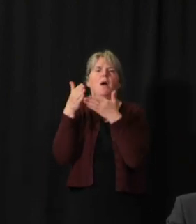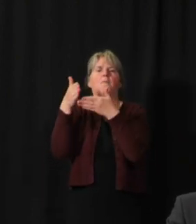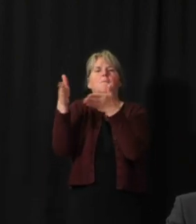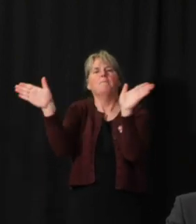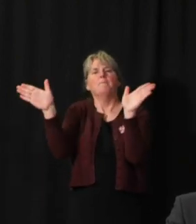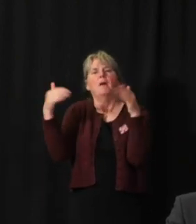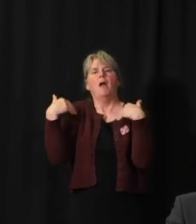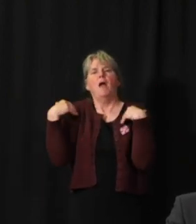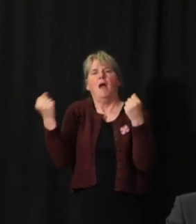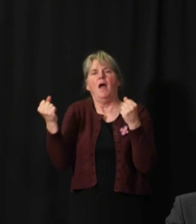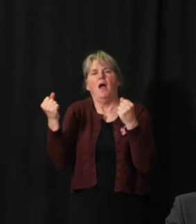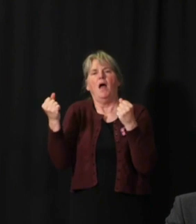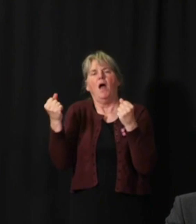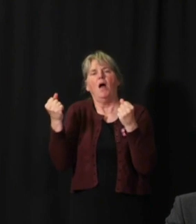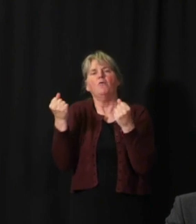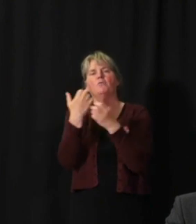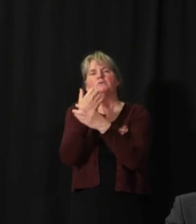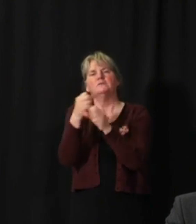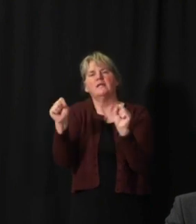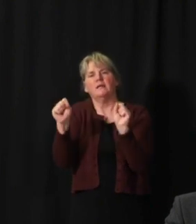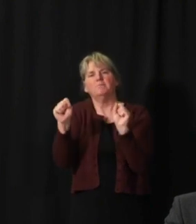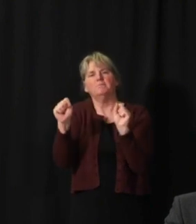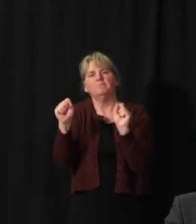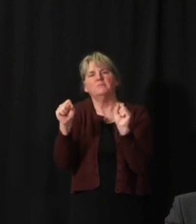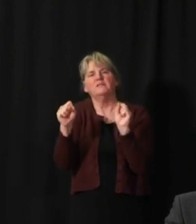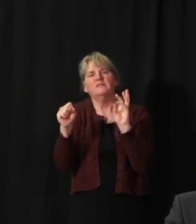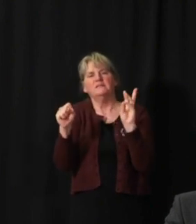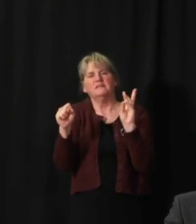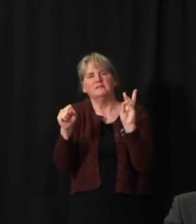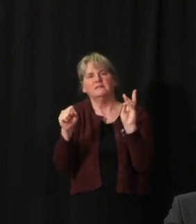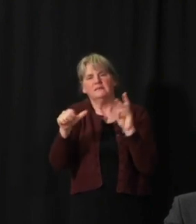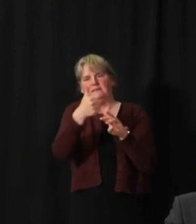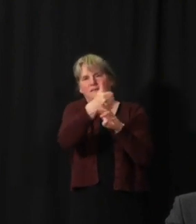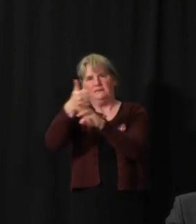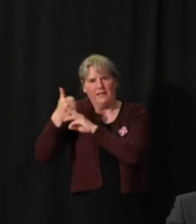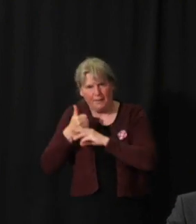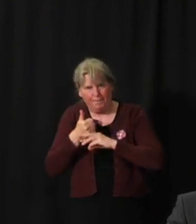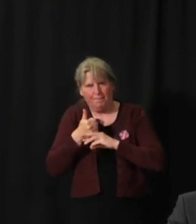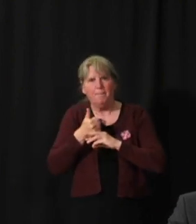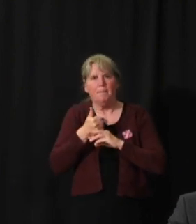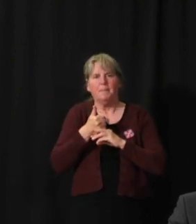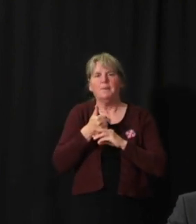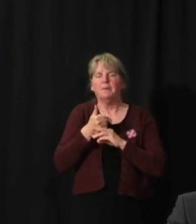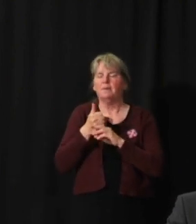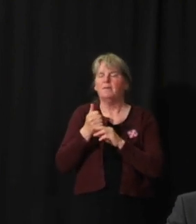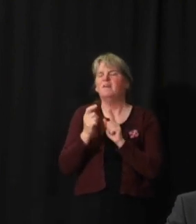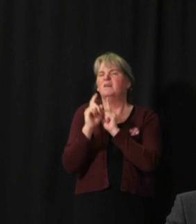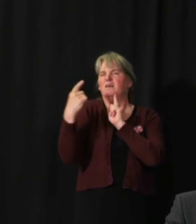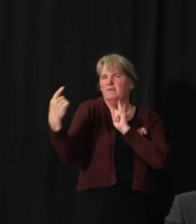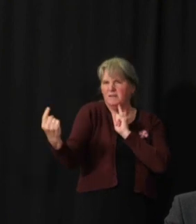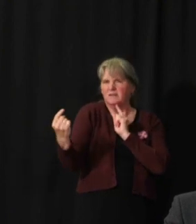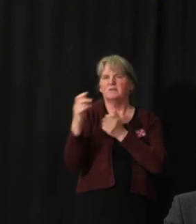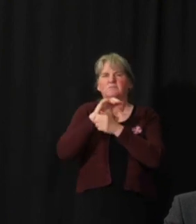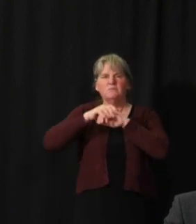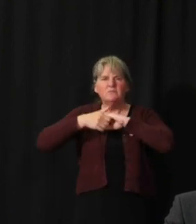isolation, case identification, isolation, contact tracing, followed by physical distancing.